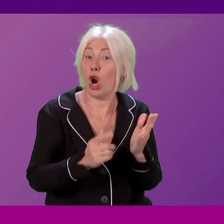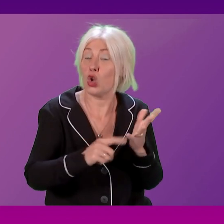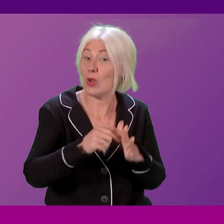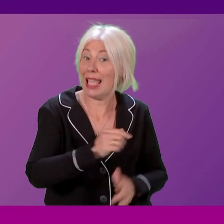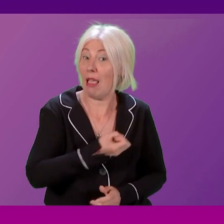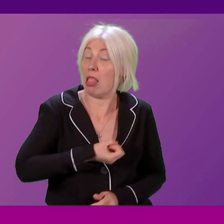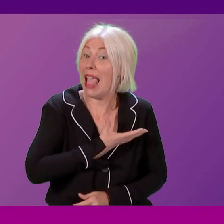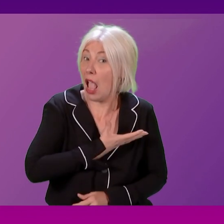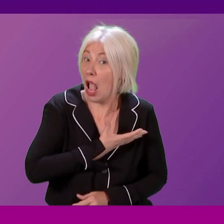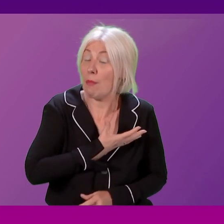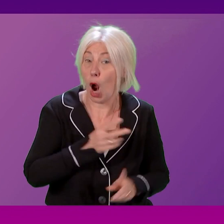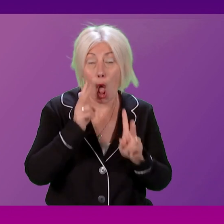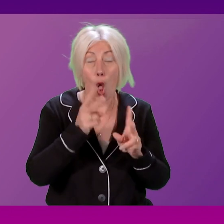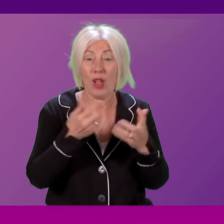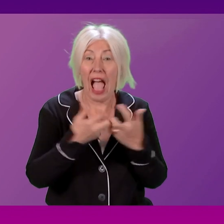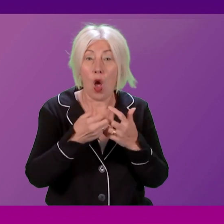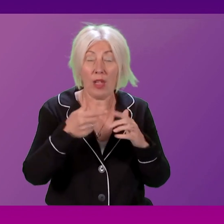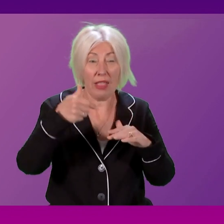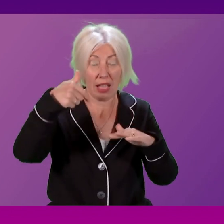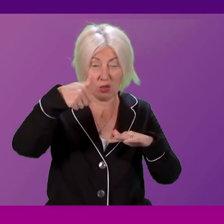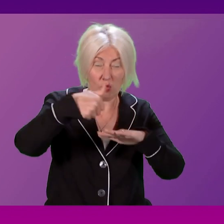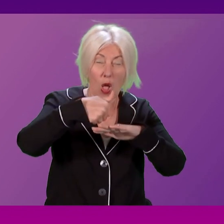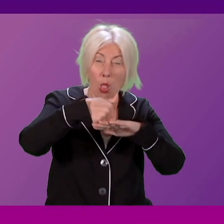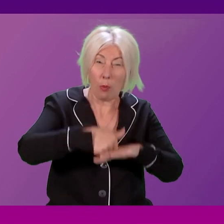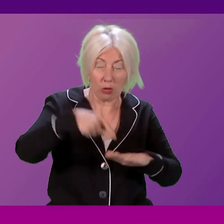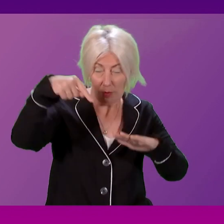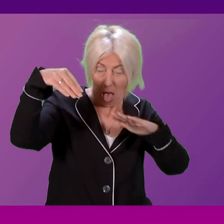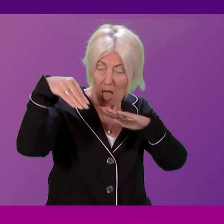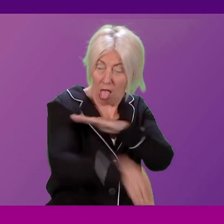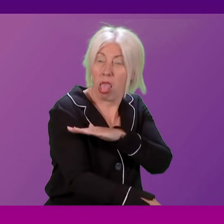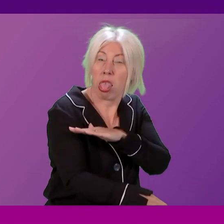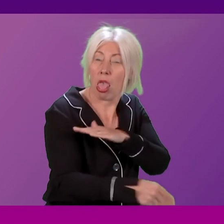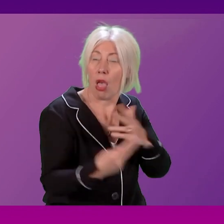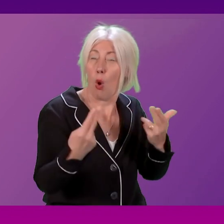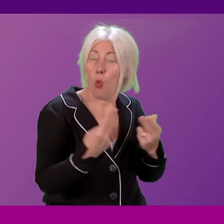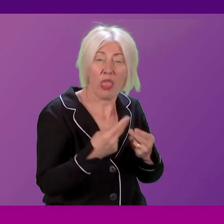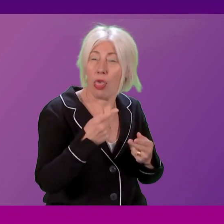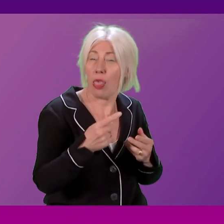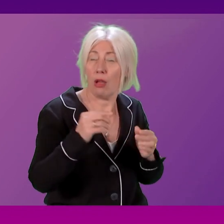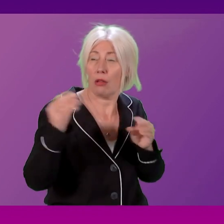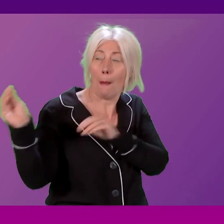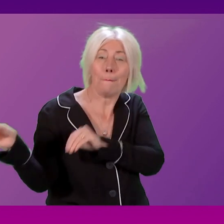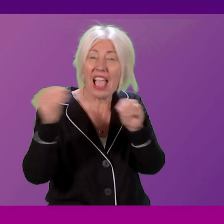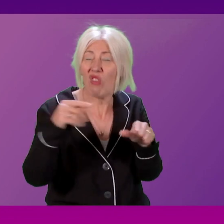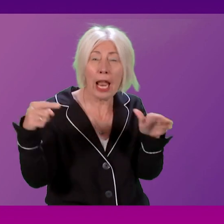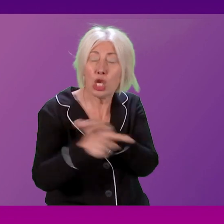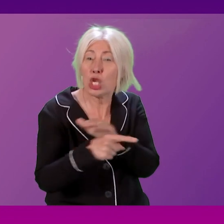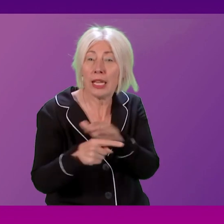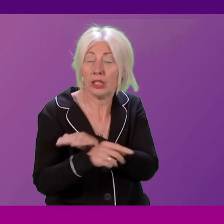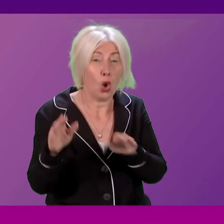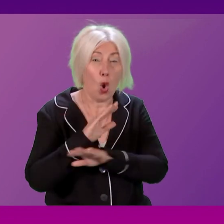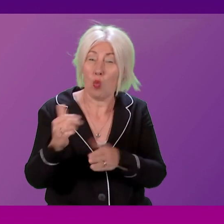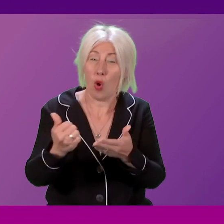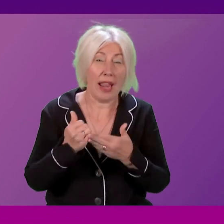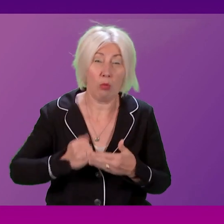engaged in a race to the bottom when it comes to the issue of migration. That's not going to help the UK, certainly isn't going to help Scotland at all. And